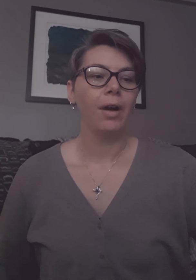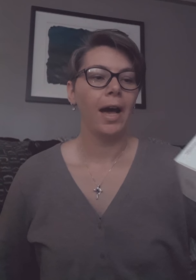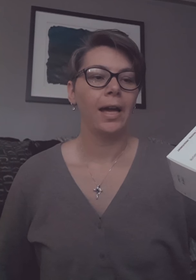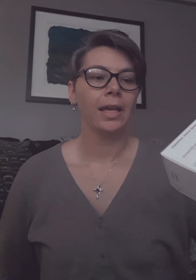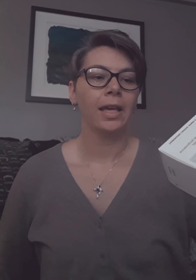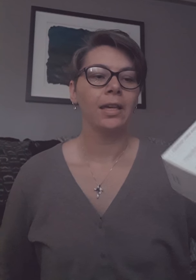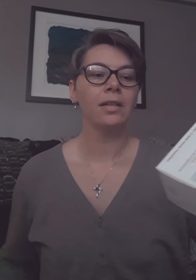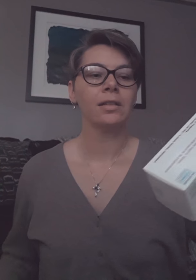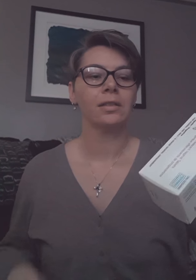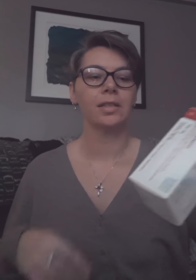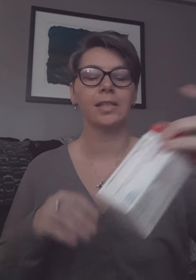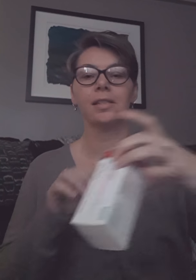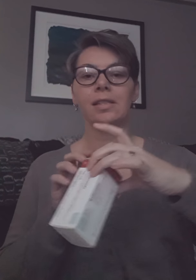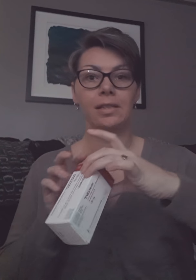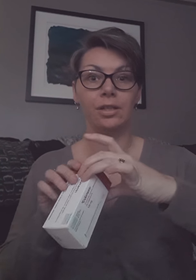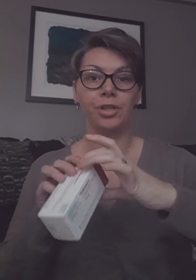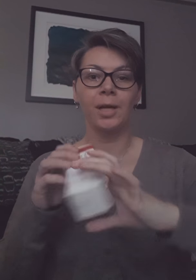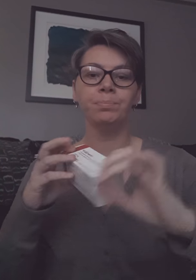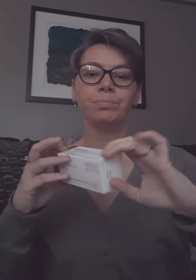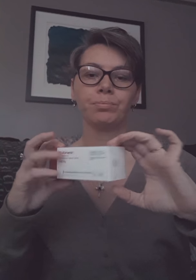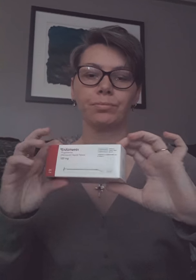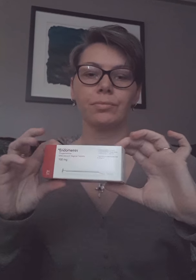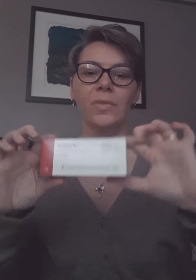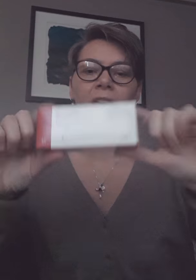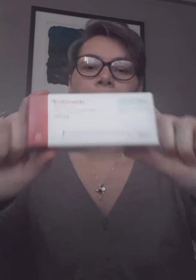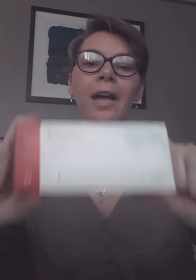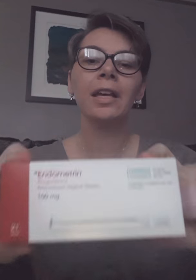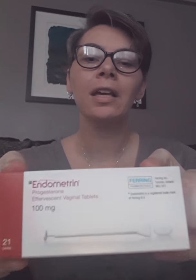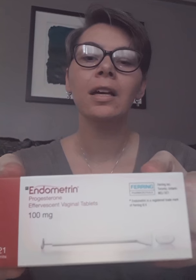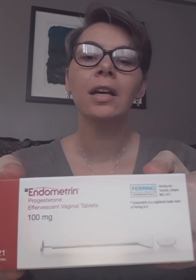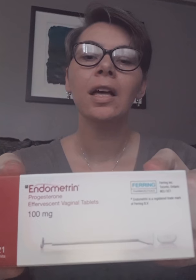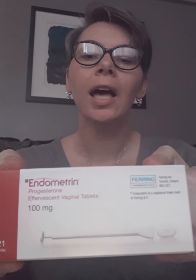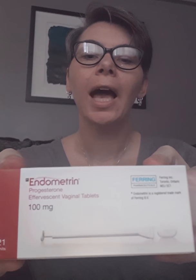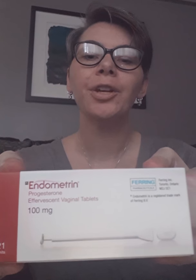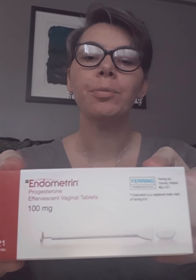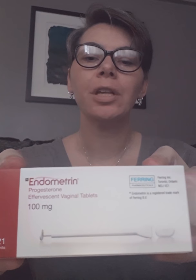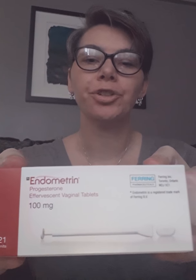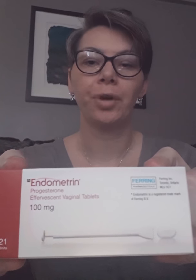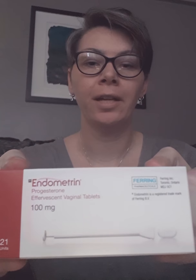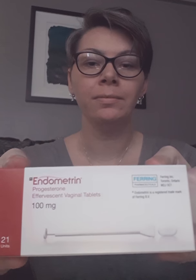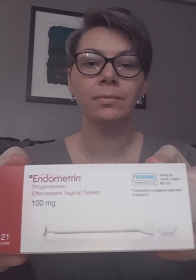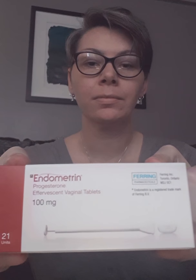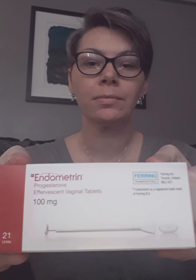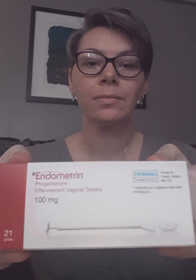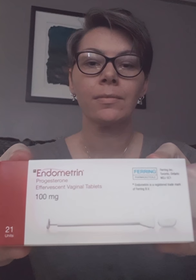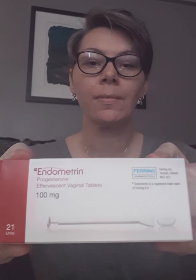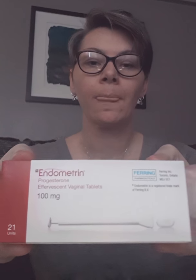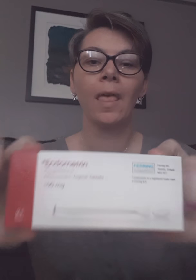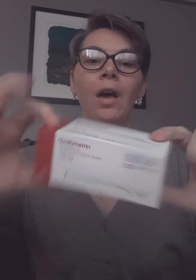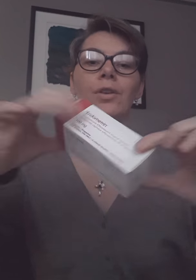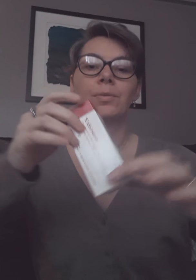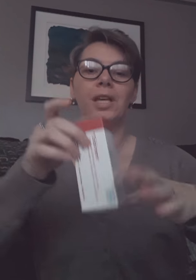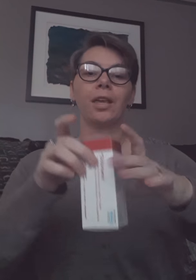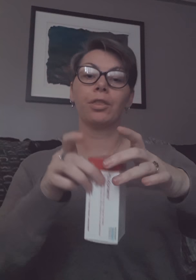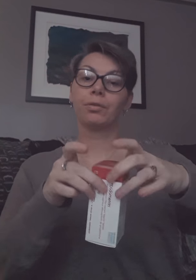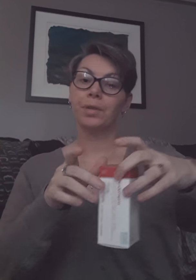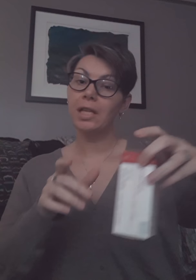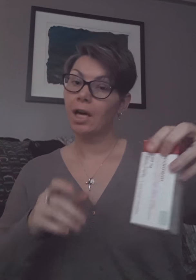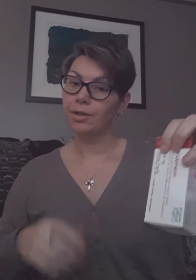adding this is the addition I'm adding endometrin so I'm taking 300